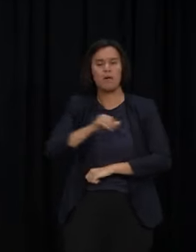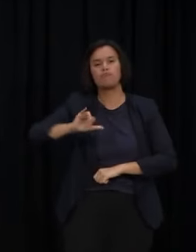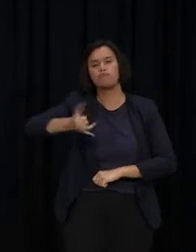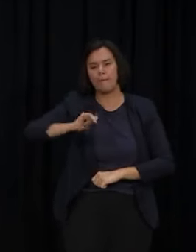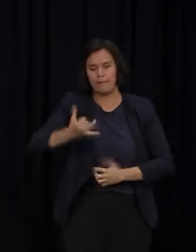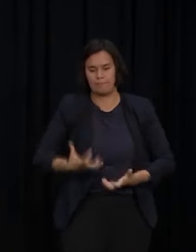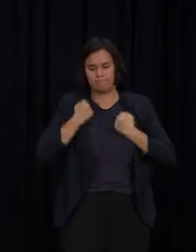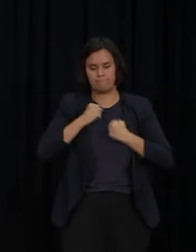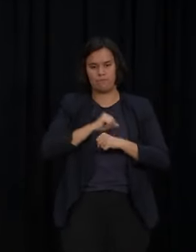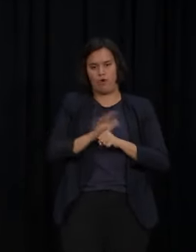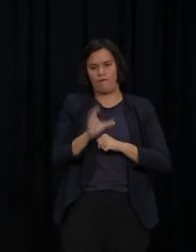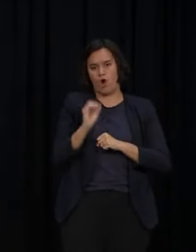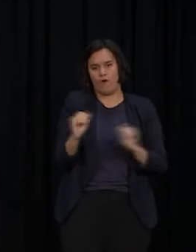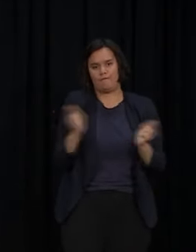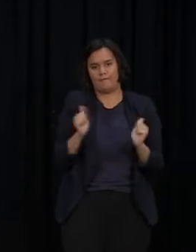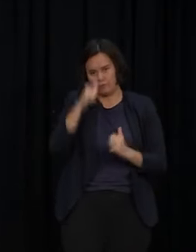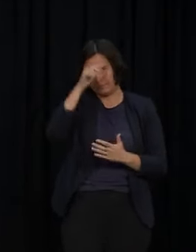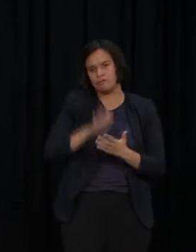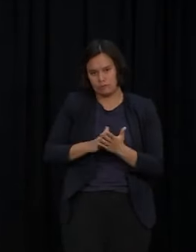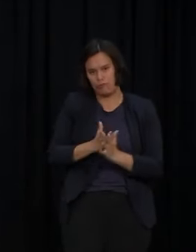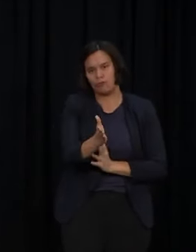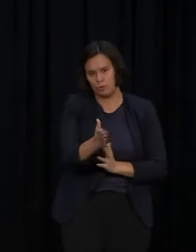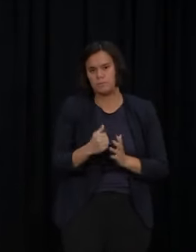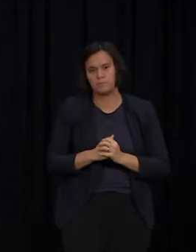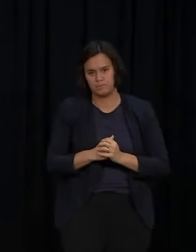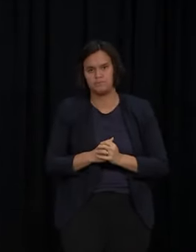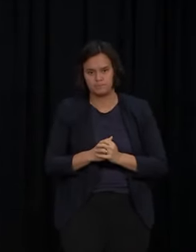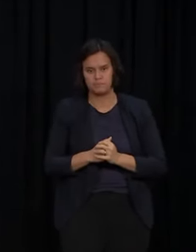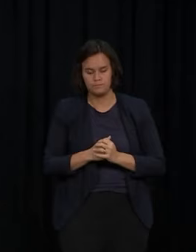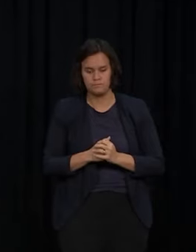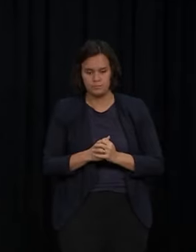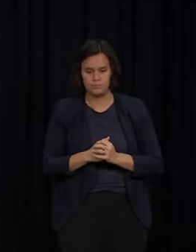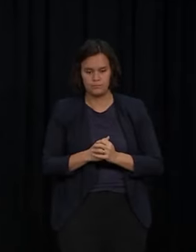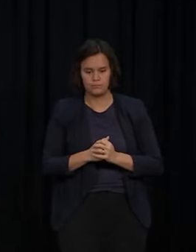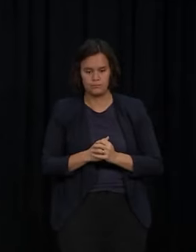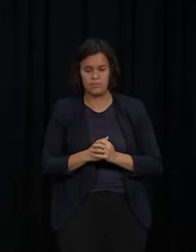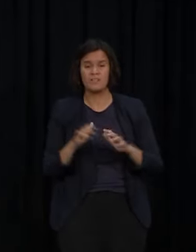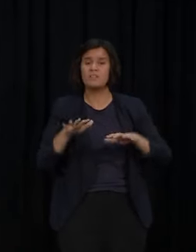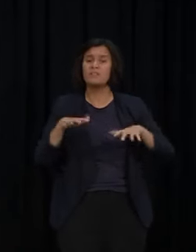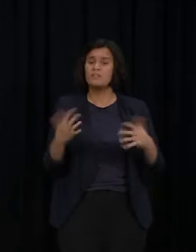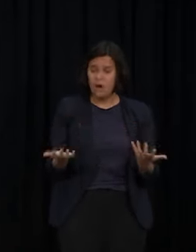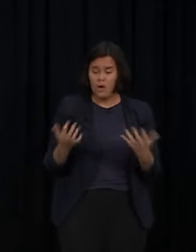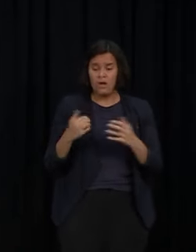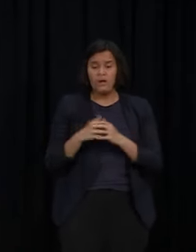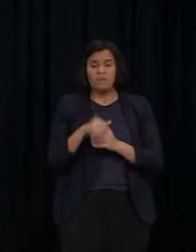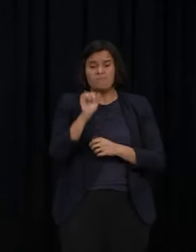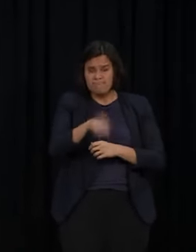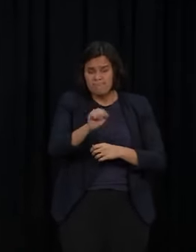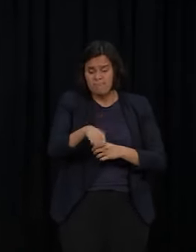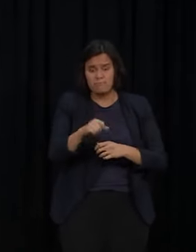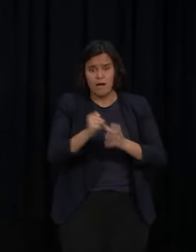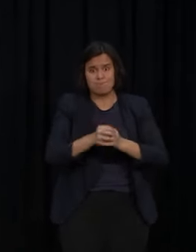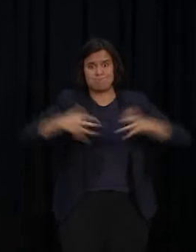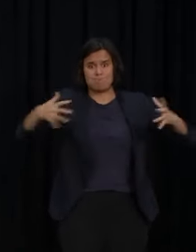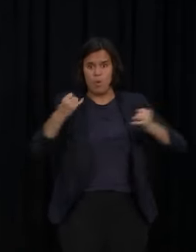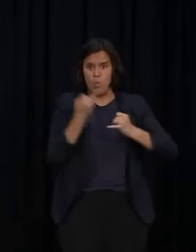many mandates is because more people will have had COVID. So in the same way that coming out the other side of the peak will give us